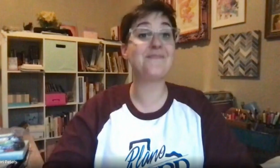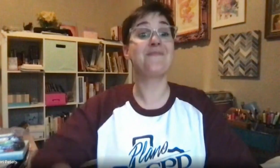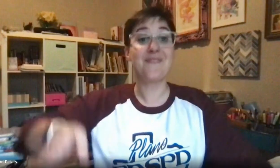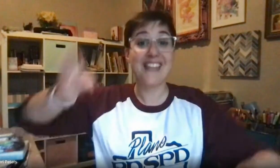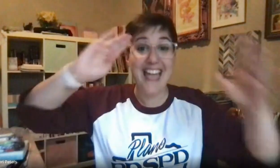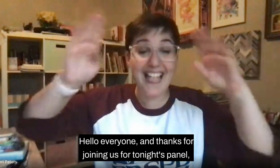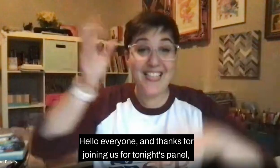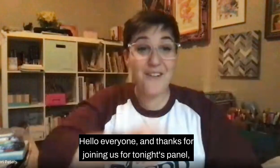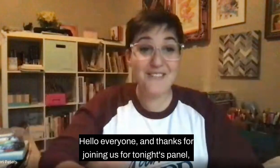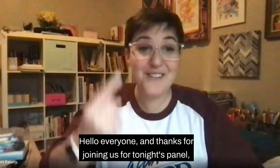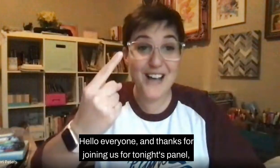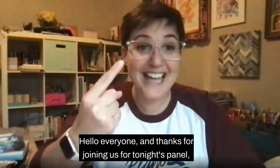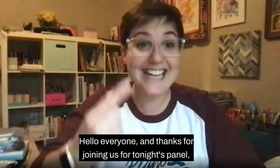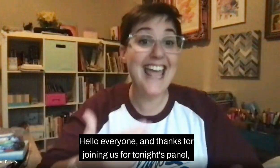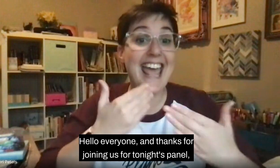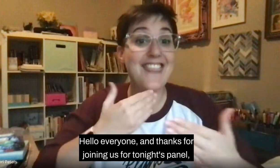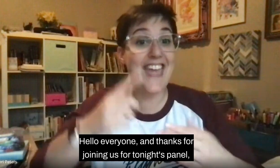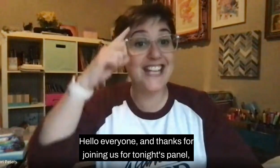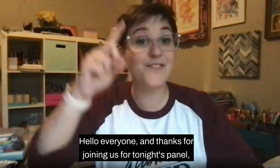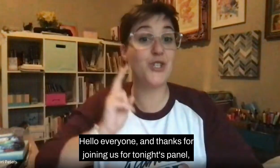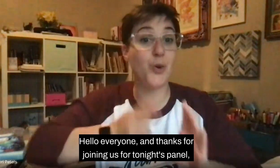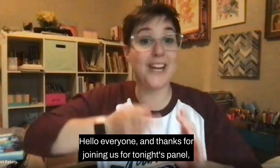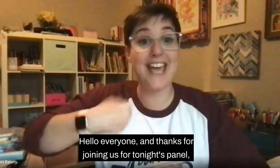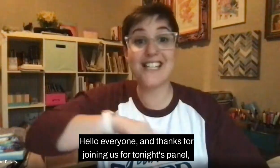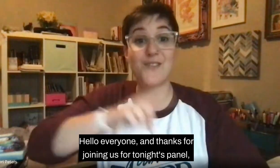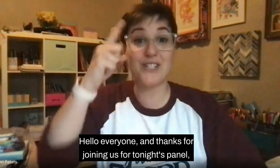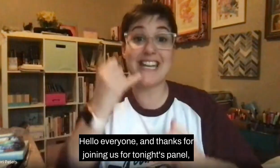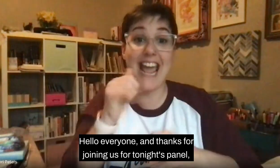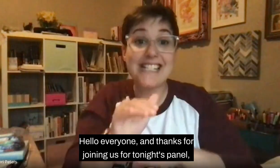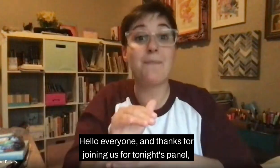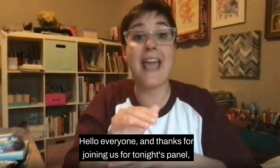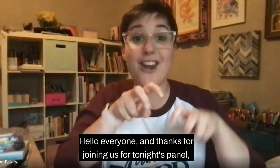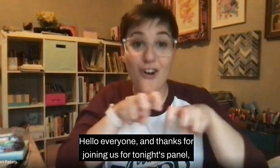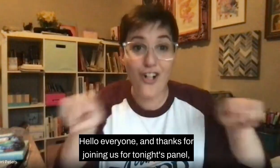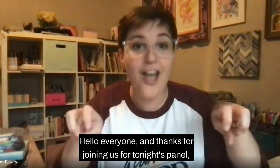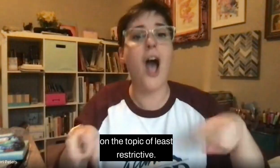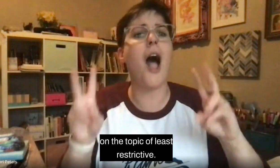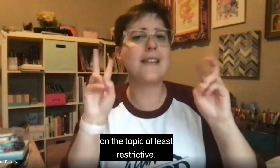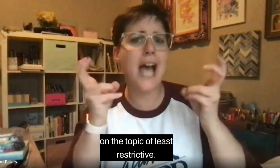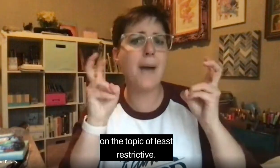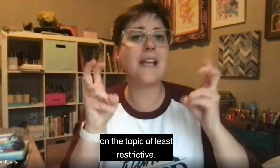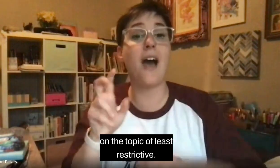Hello everyone and thanks for joining us for tonight's panel on the topic of